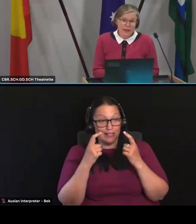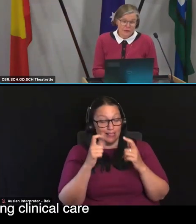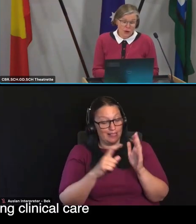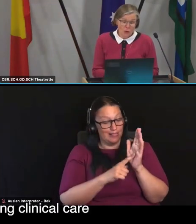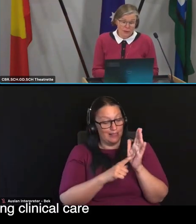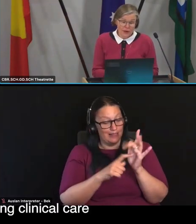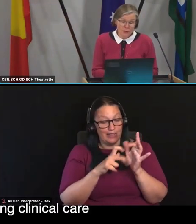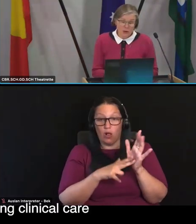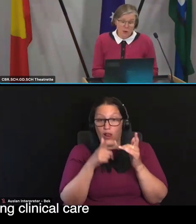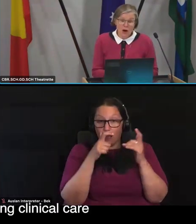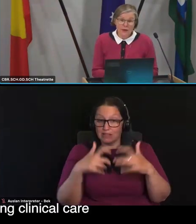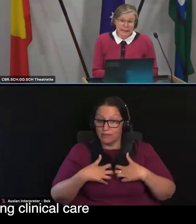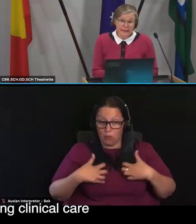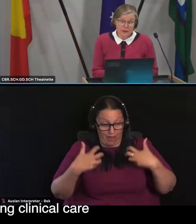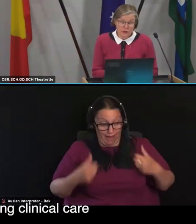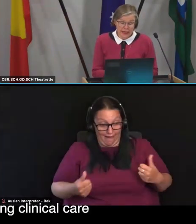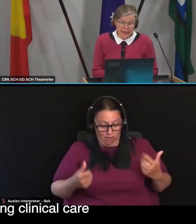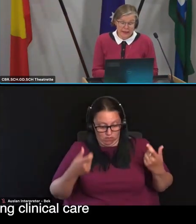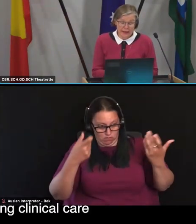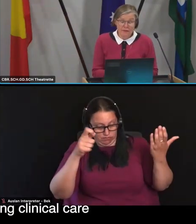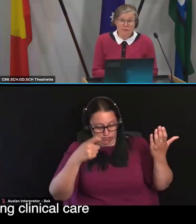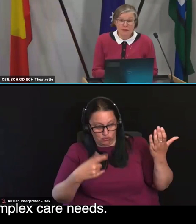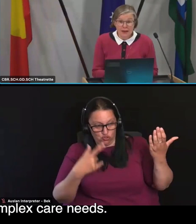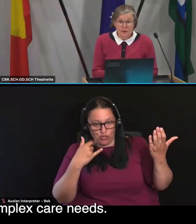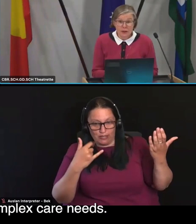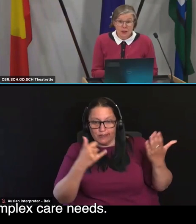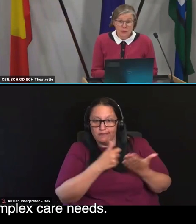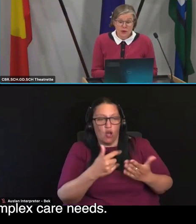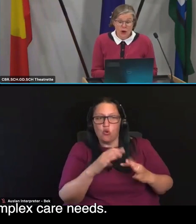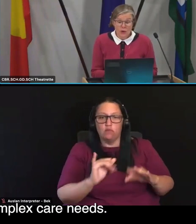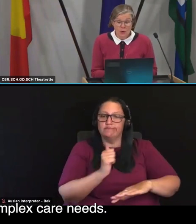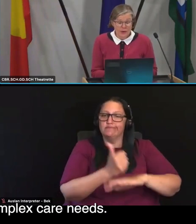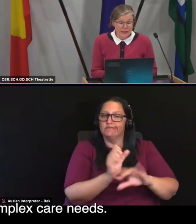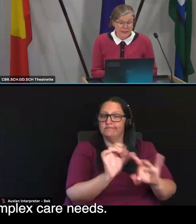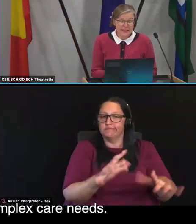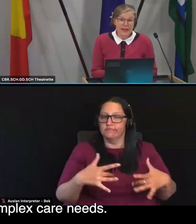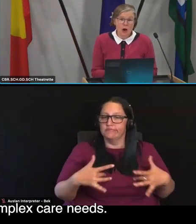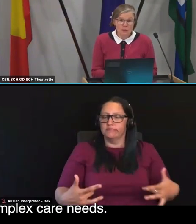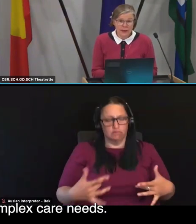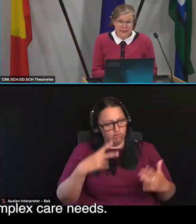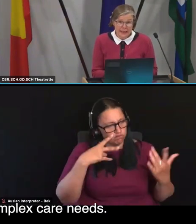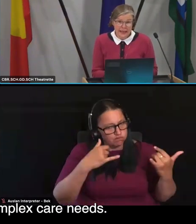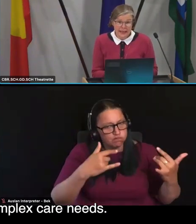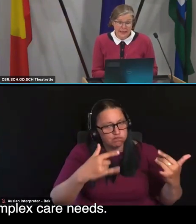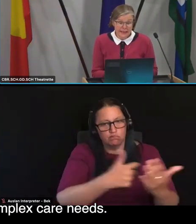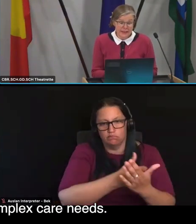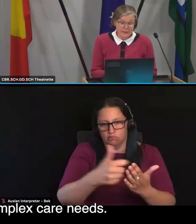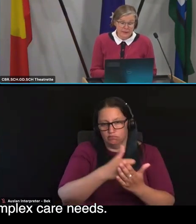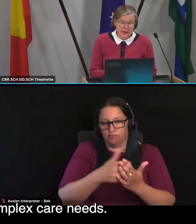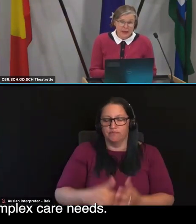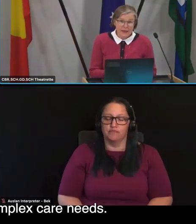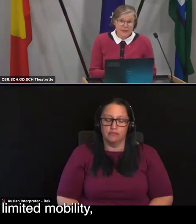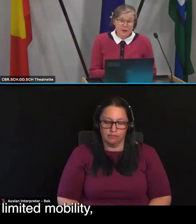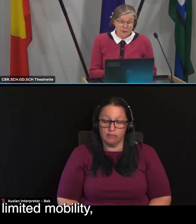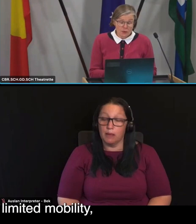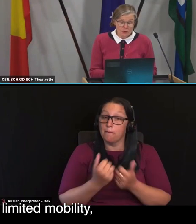Many of the older people requiring clinical care are frail with co-morbidities and complex care needs.